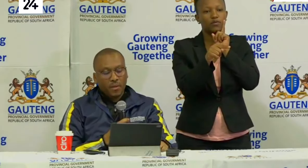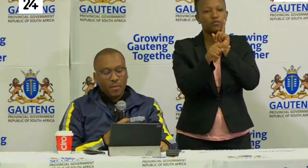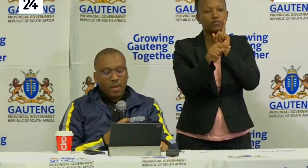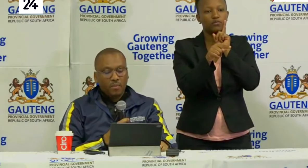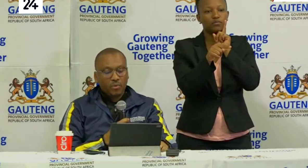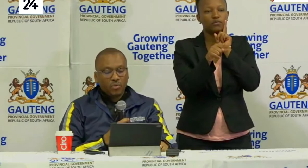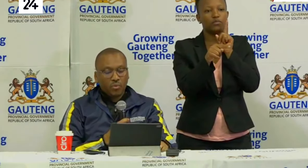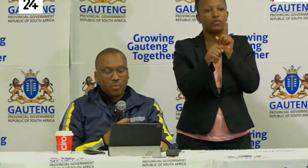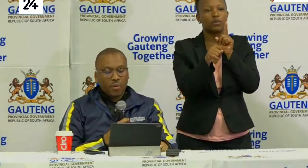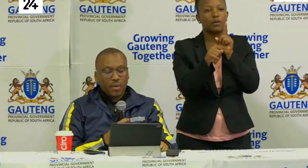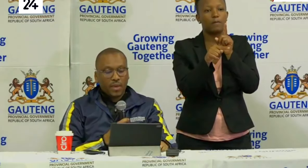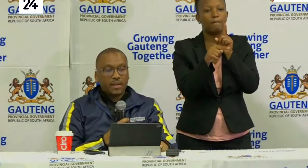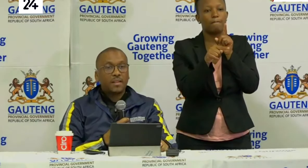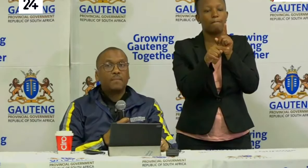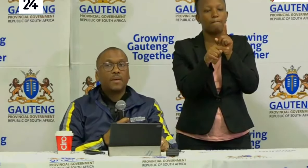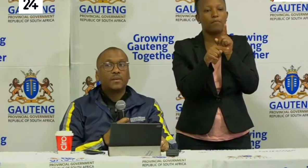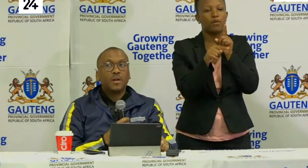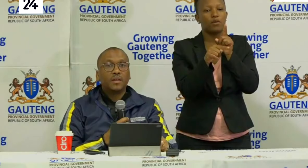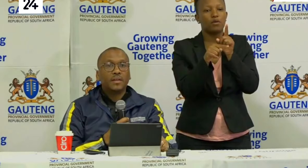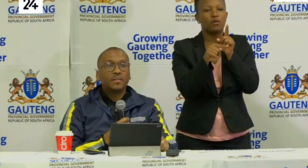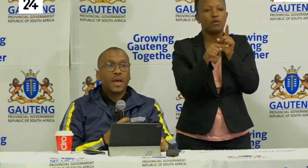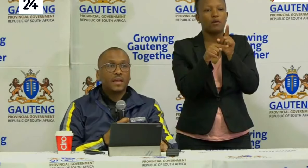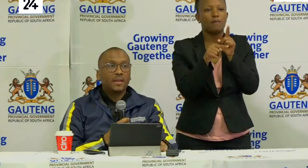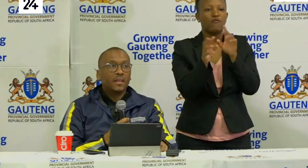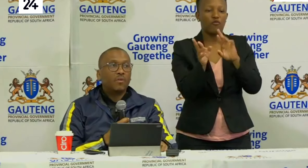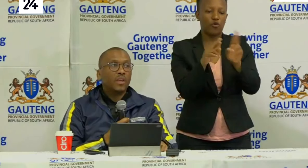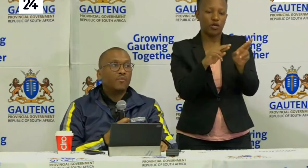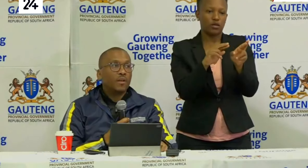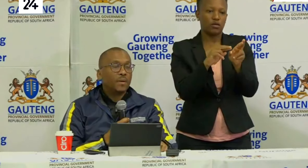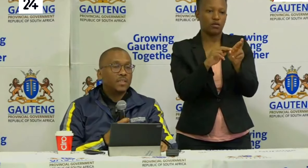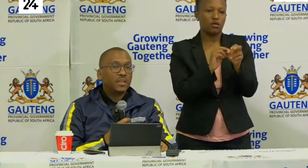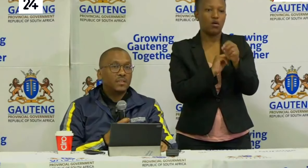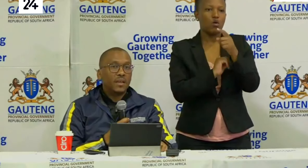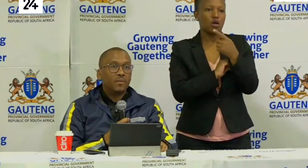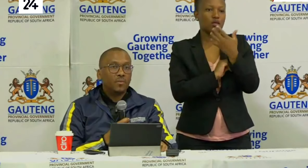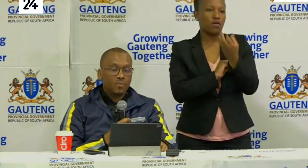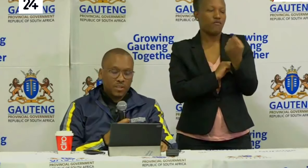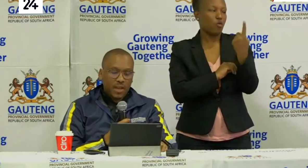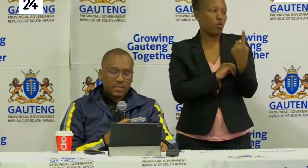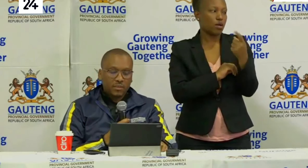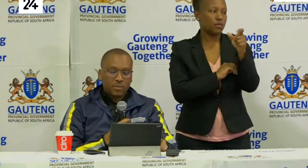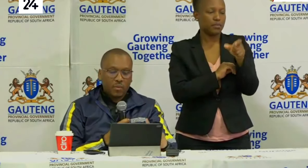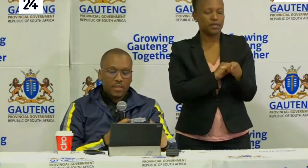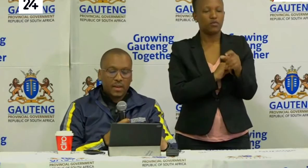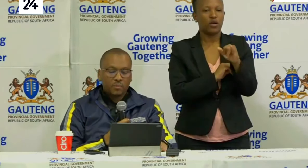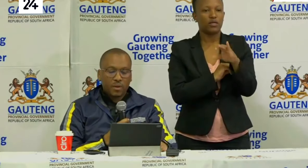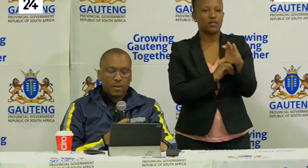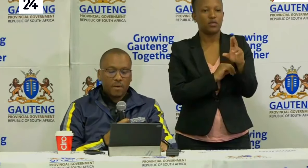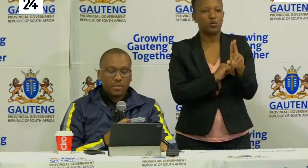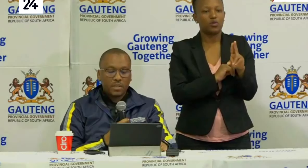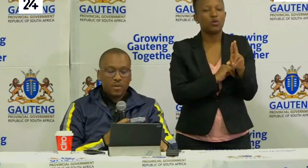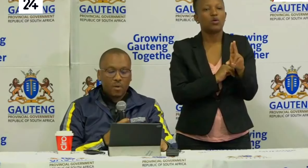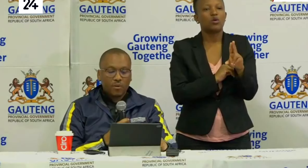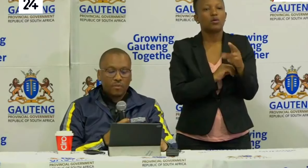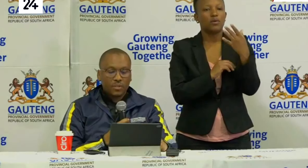were able to get them actually ready. Currently they only have one patient there who's in ICU the one that I spoken